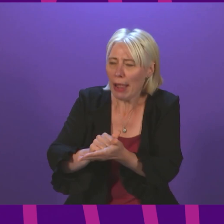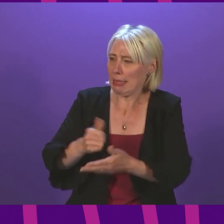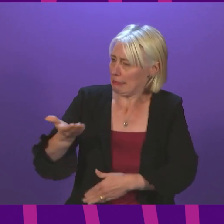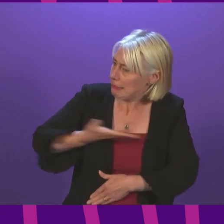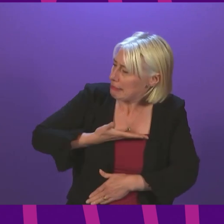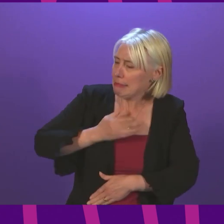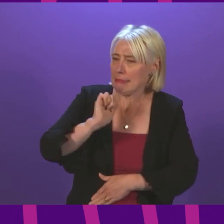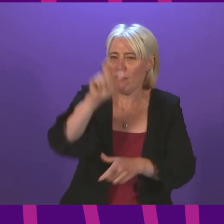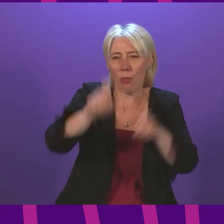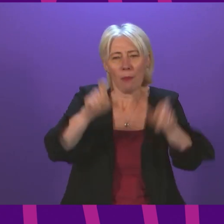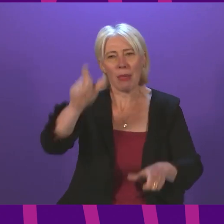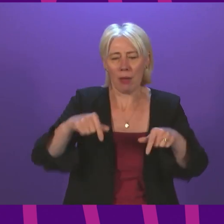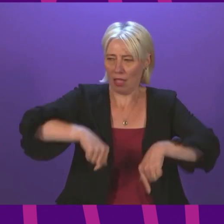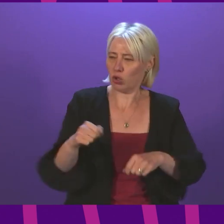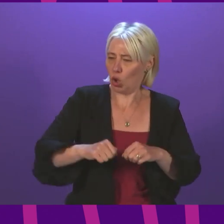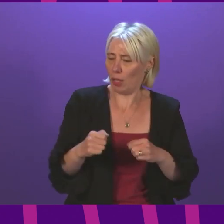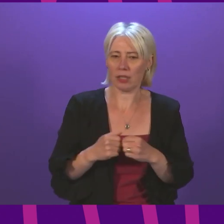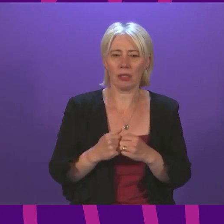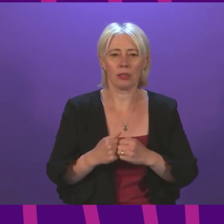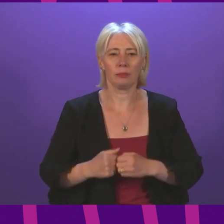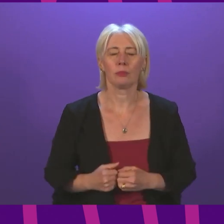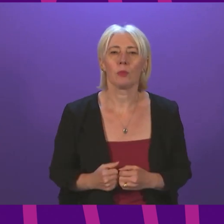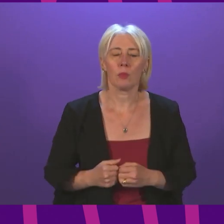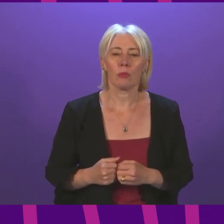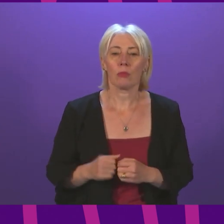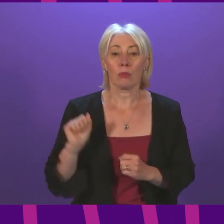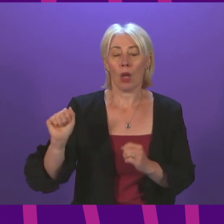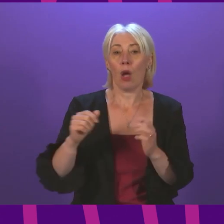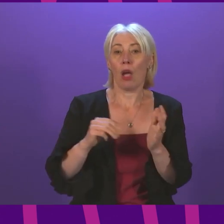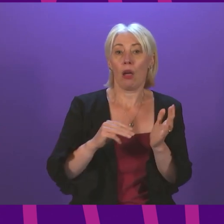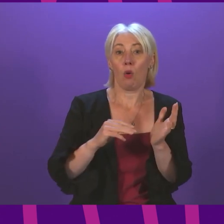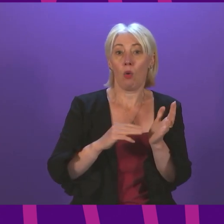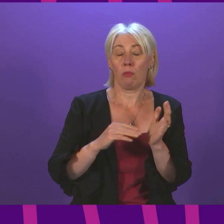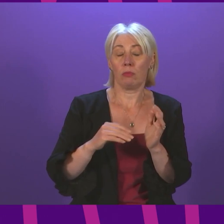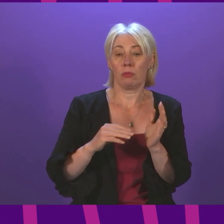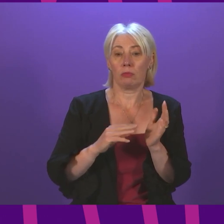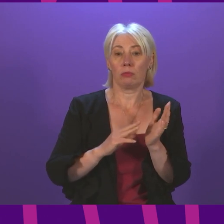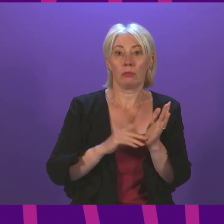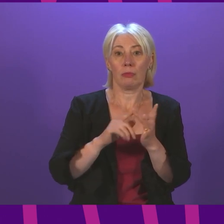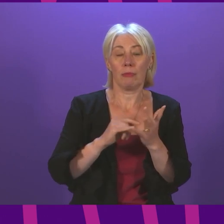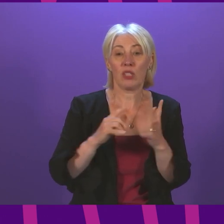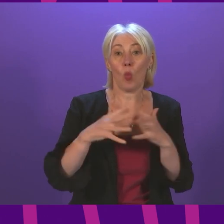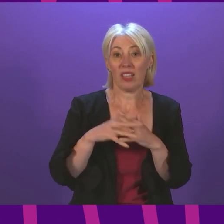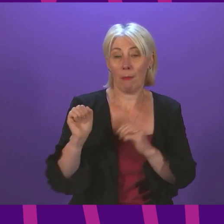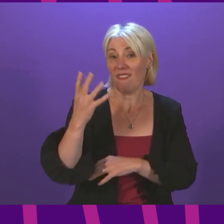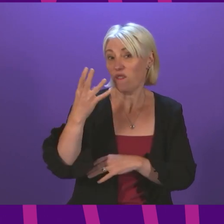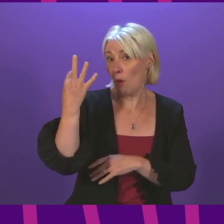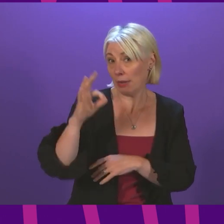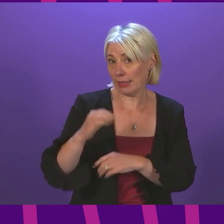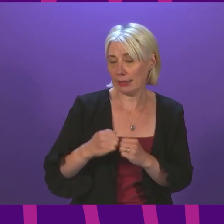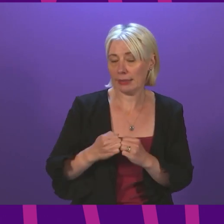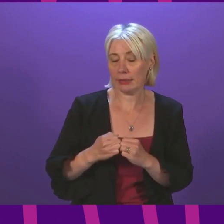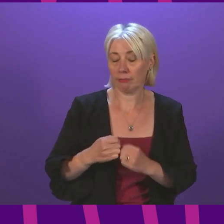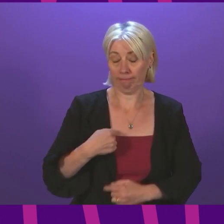Mr Rowley. I call on Eleanor Whittam to be followed by Jeremy Balfour. Four minutes, please, Ms Whittam. Thank you, Presiding Officer. As someone who